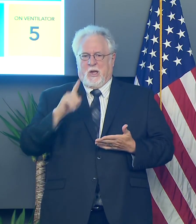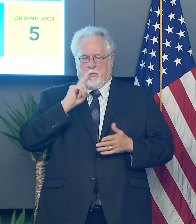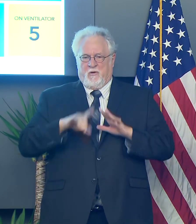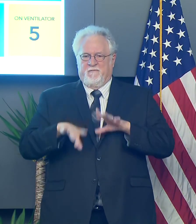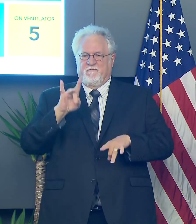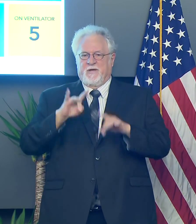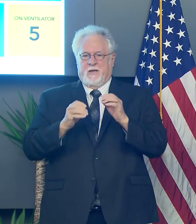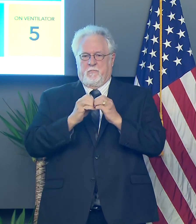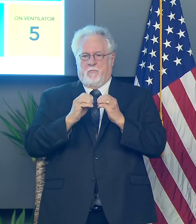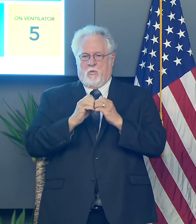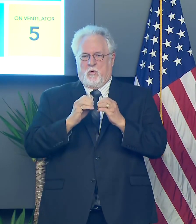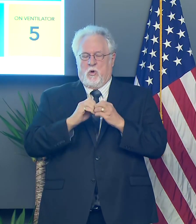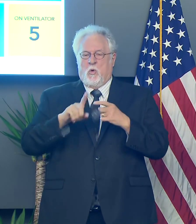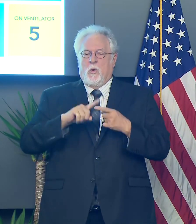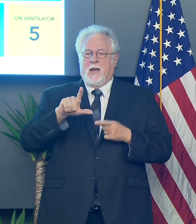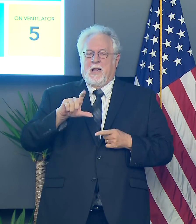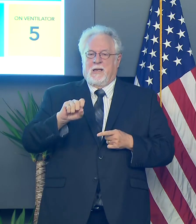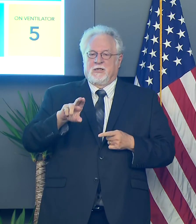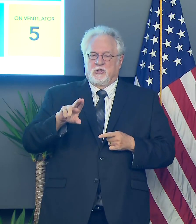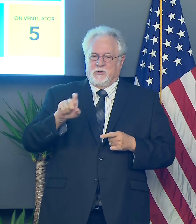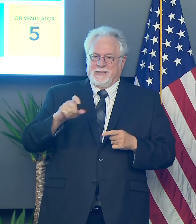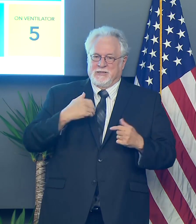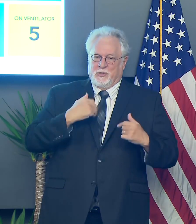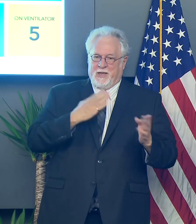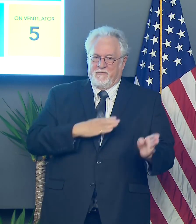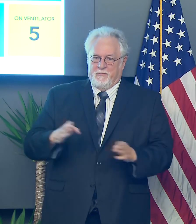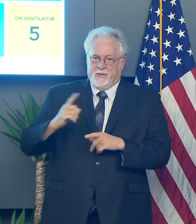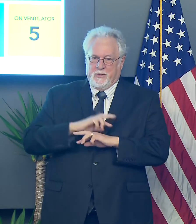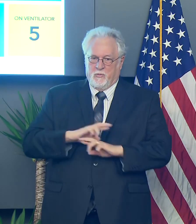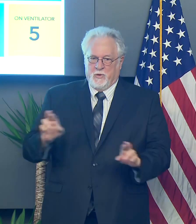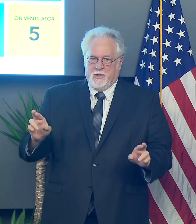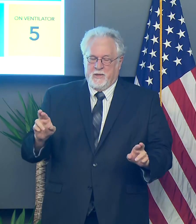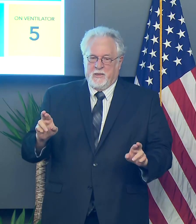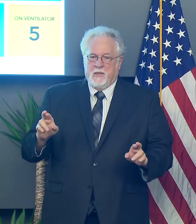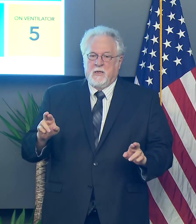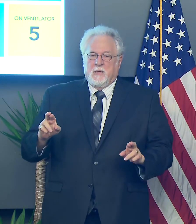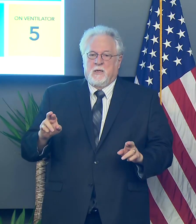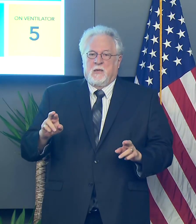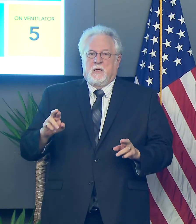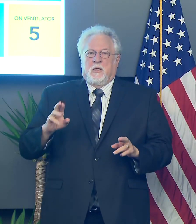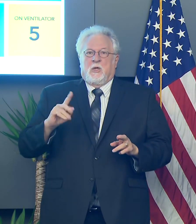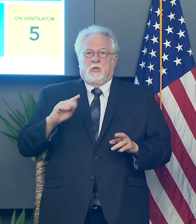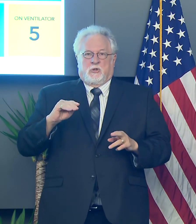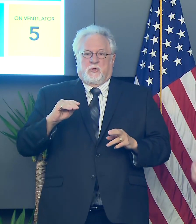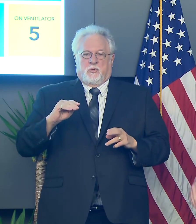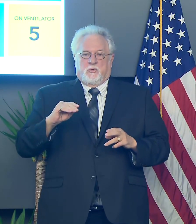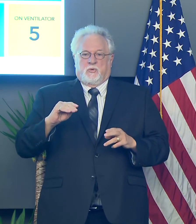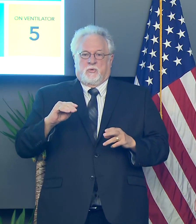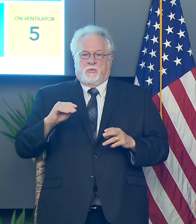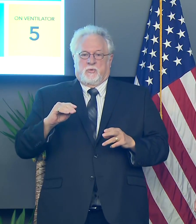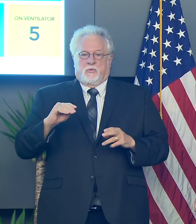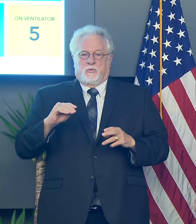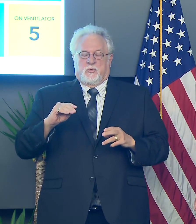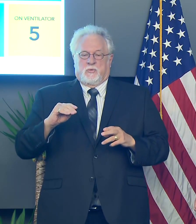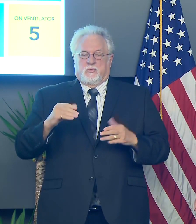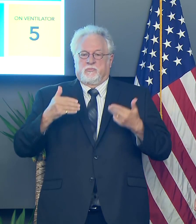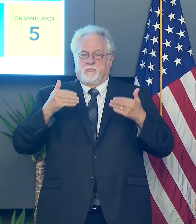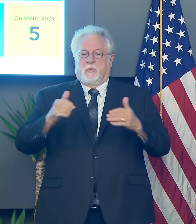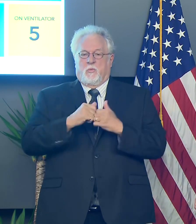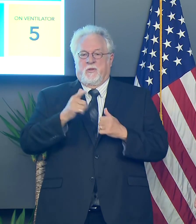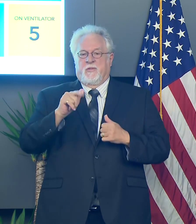find out when, uh, LSU needs to have a plan in place, uh, in order to be able to execute that game on, on the